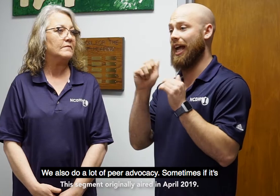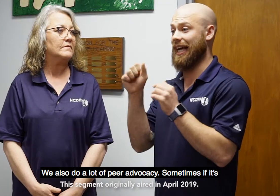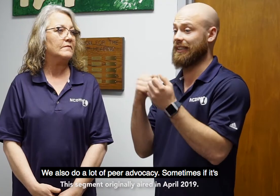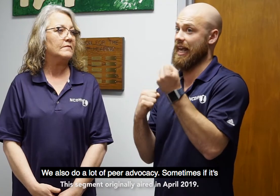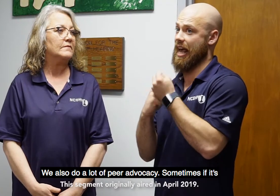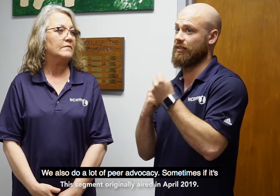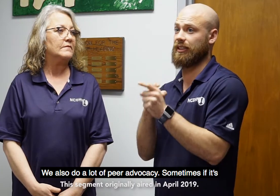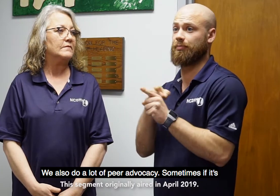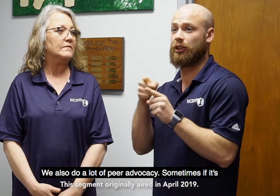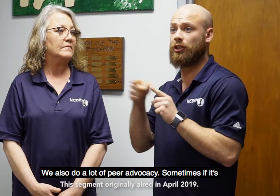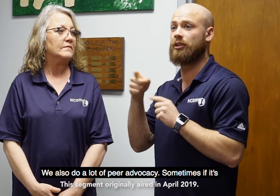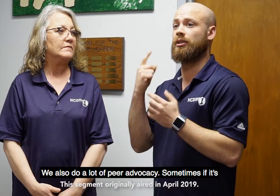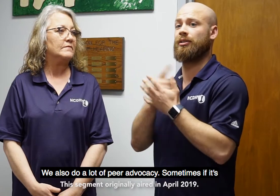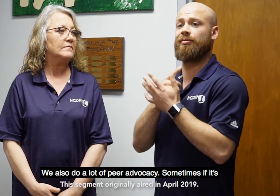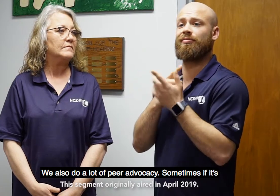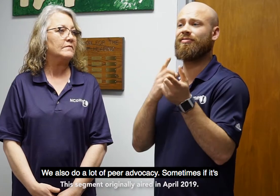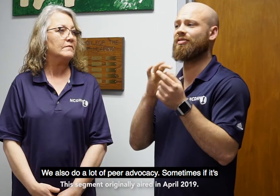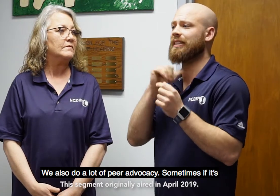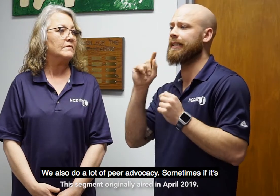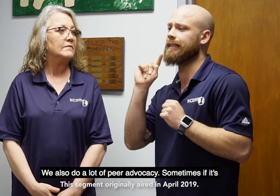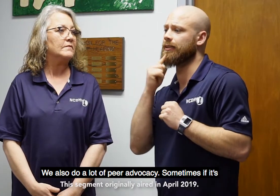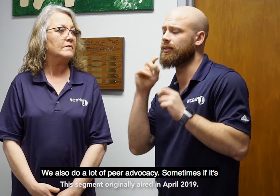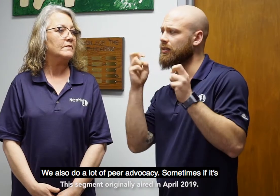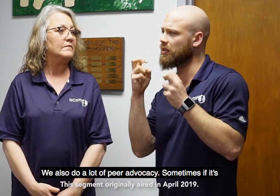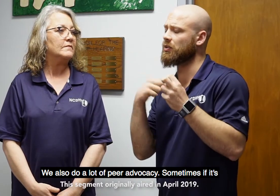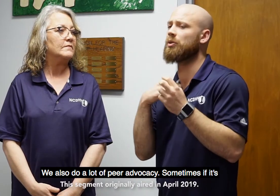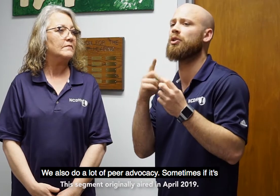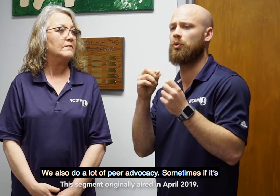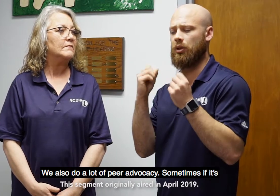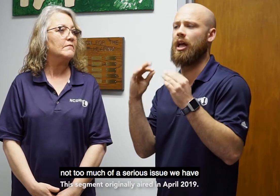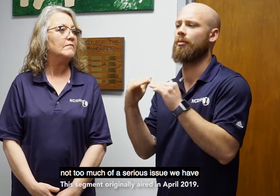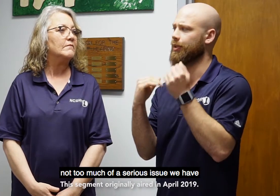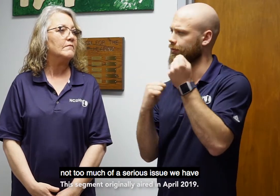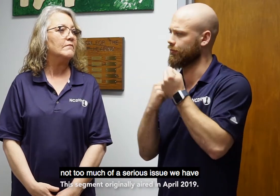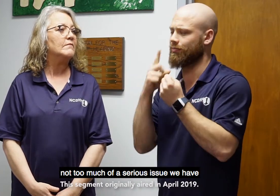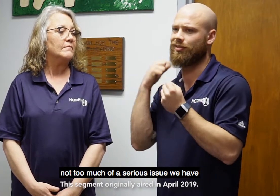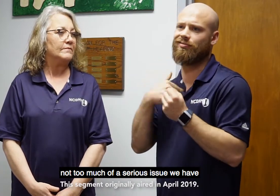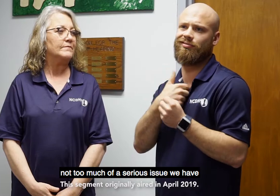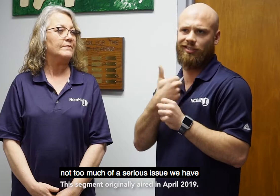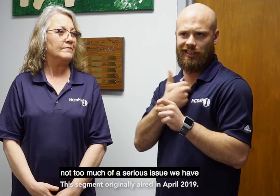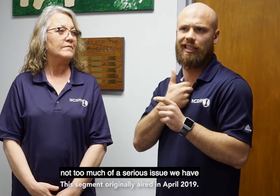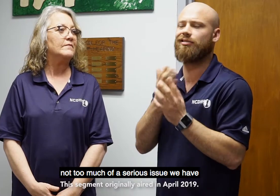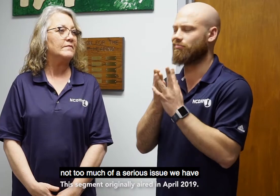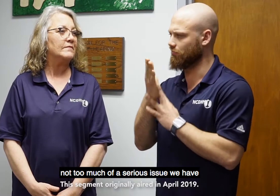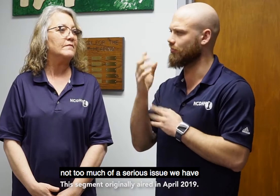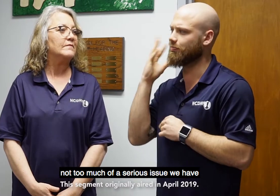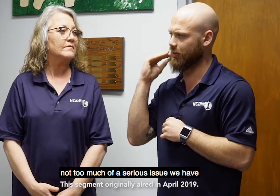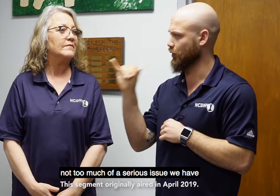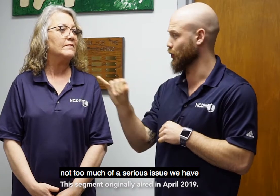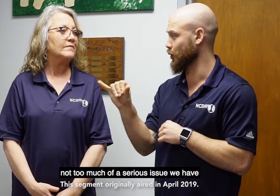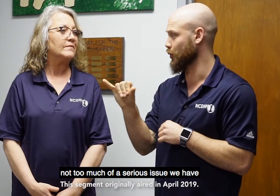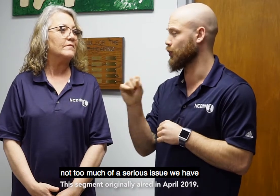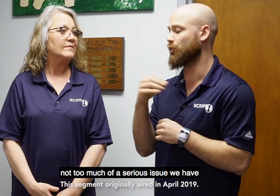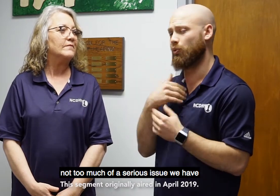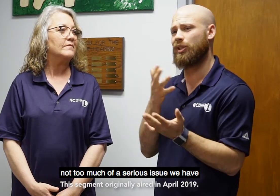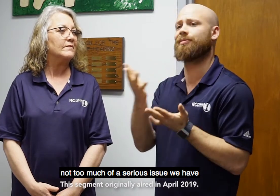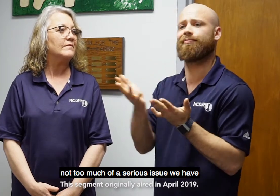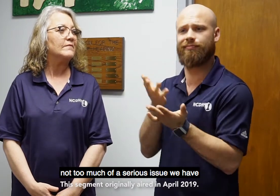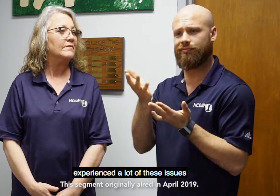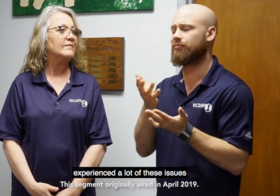of peer advocacy sometimes if it's not too much of a serious issue. We have experienced a lot